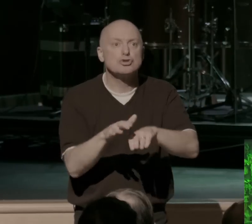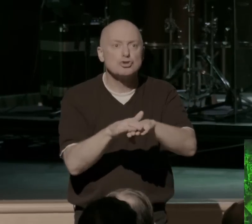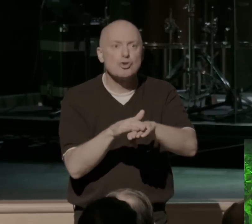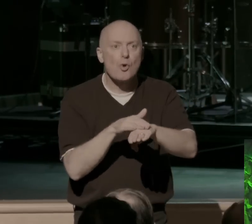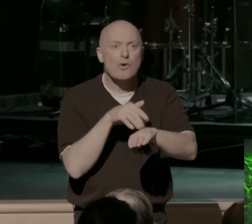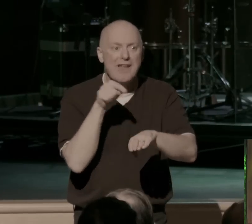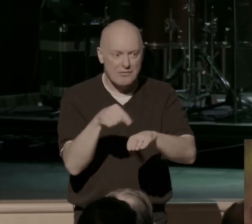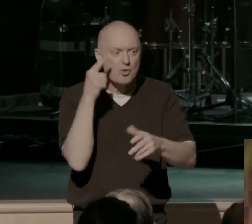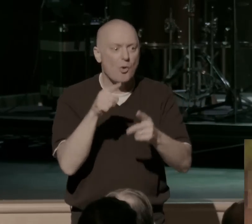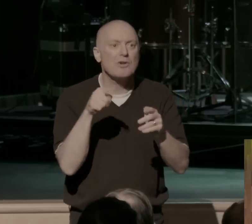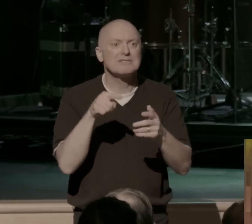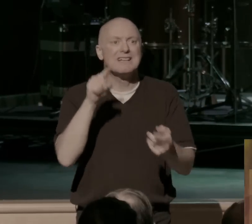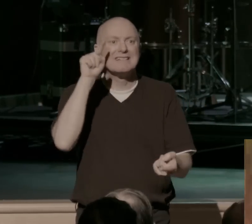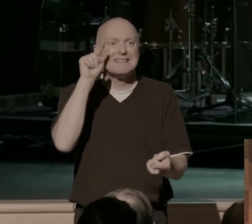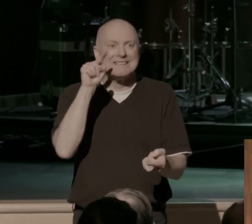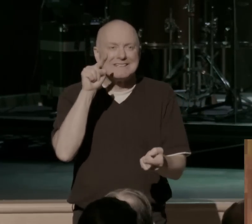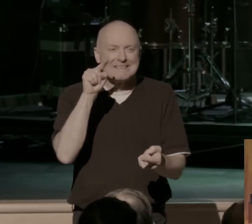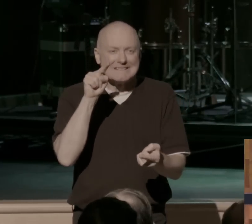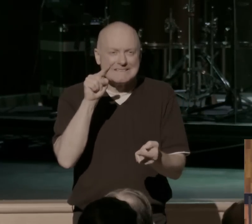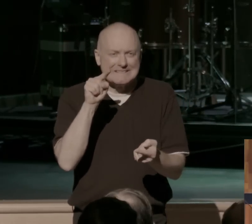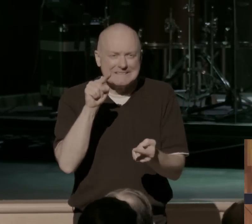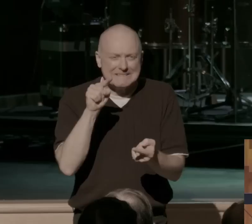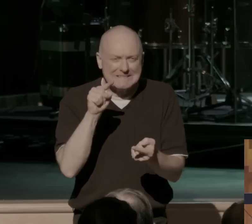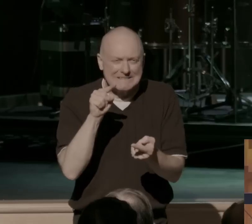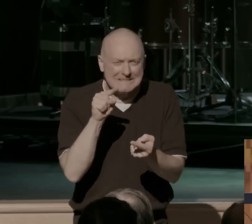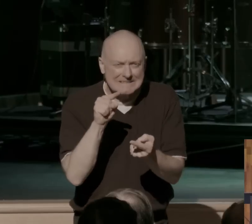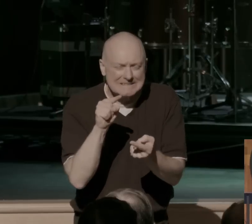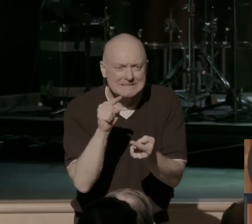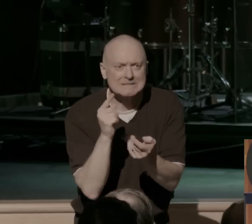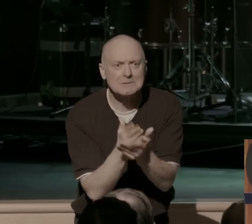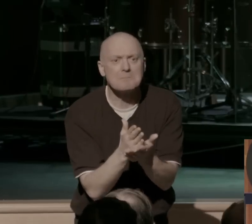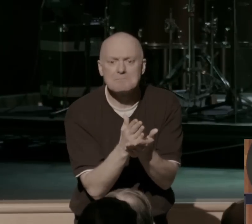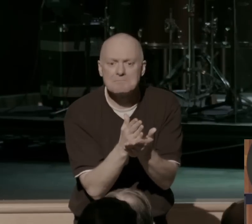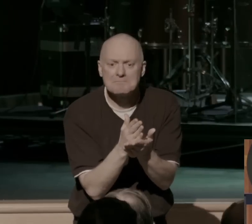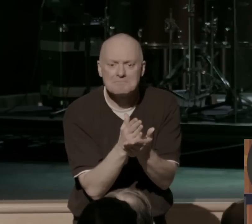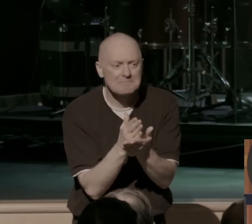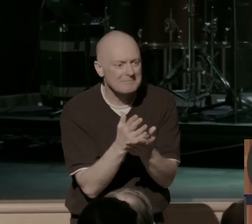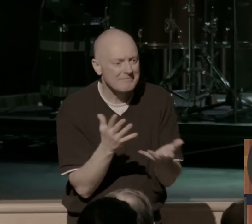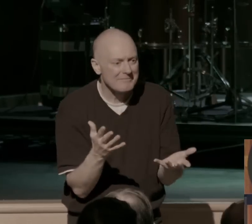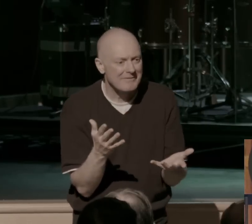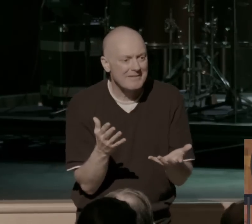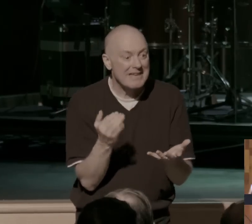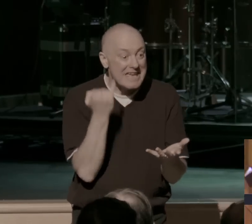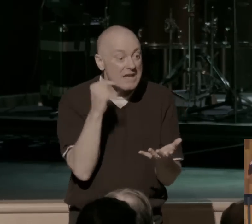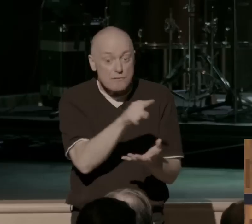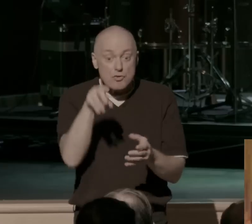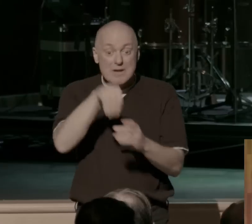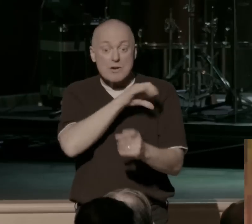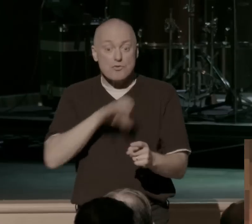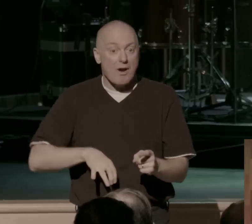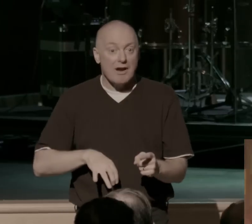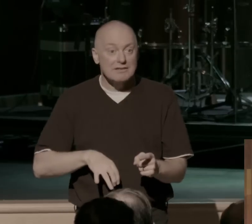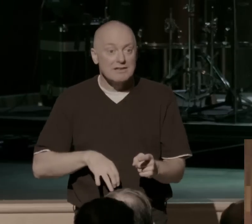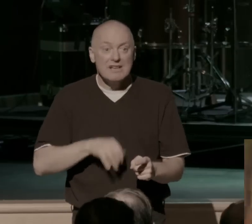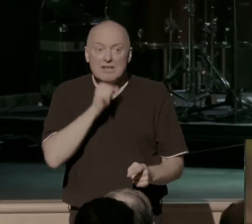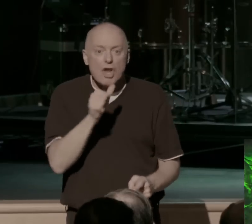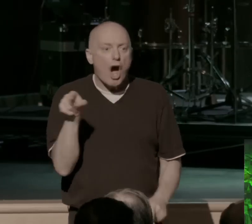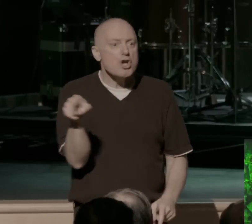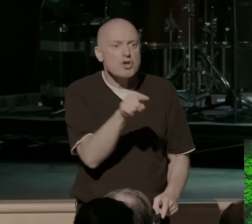It's day by day you recognize that no longer, if you're in Christ, no longer is it you standing here, this big pile of sin, and Jesus over